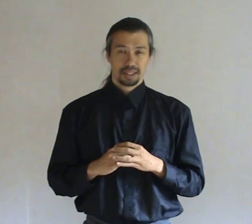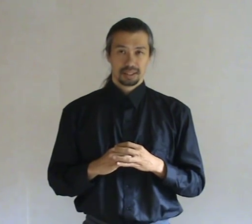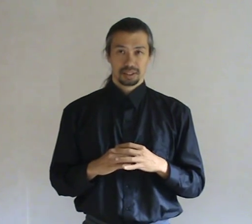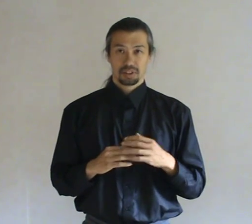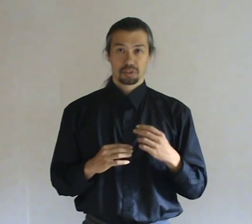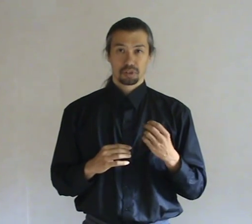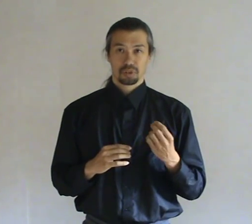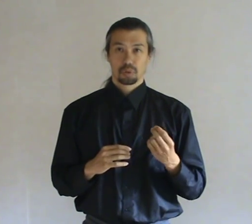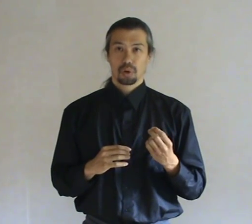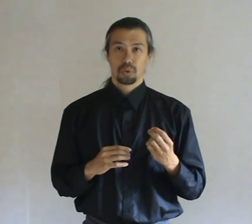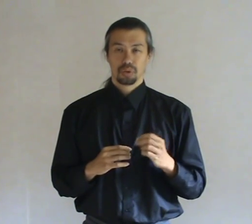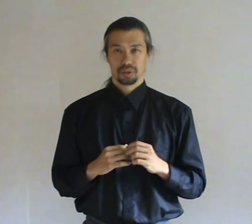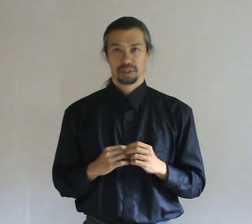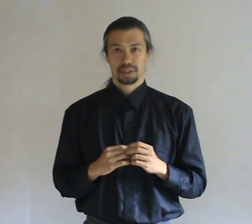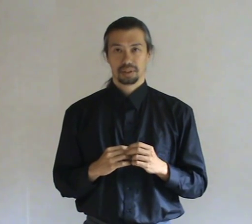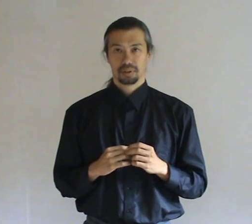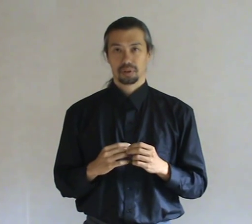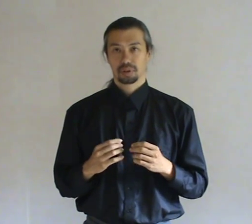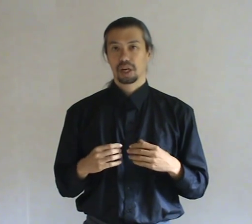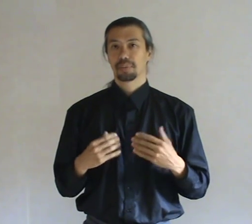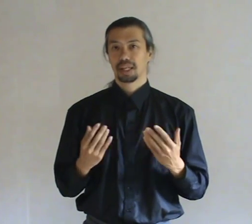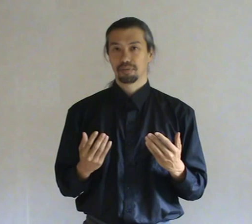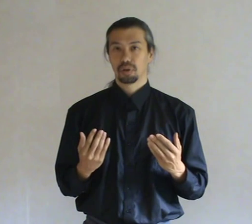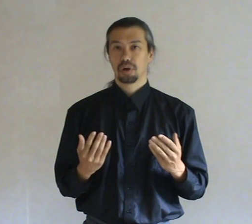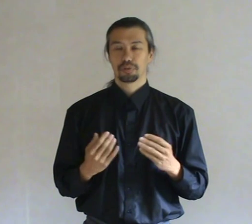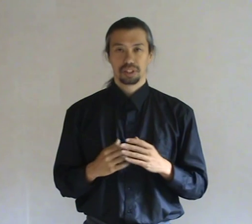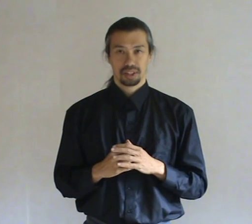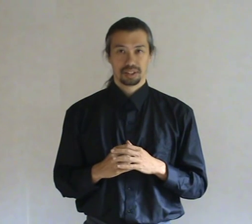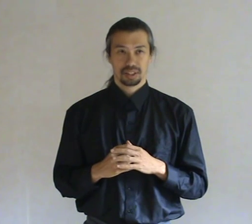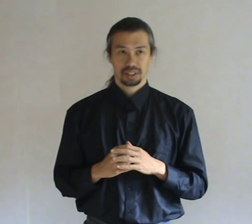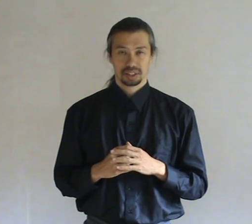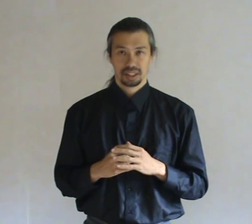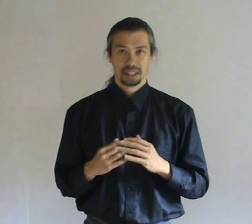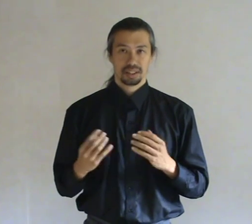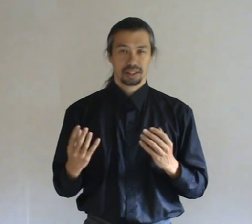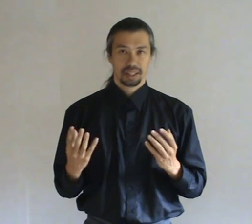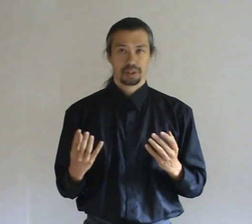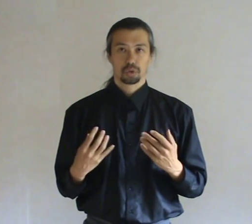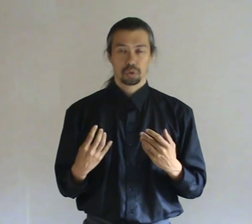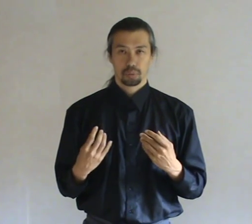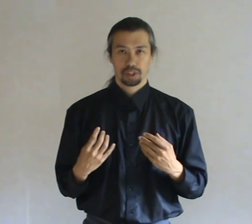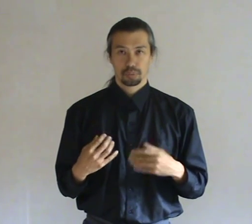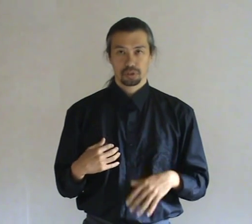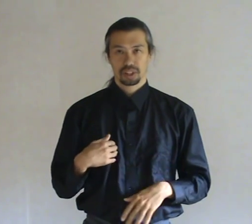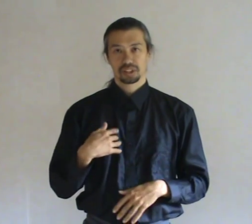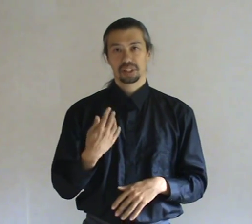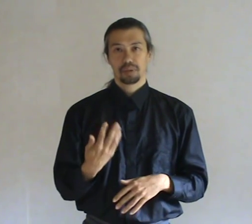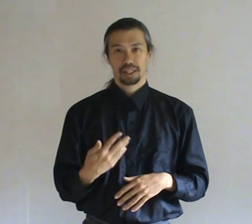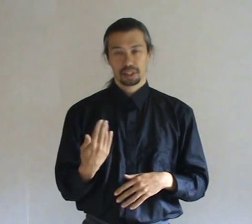This is also the role. On a karmic level. Of these entities. They go to our weak spots. They stimulate our